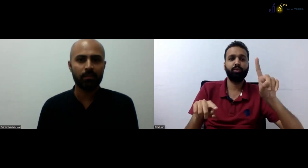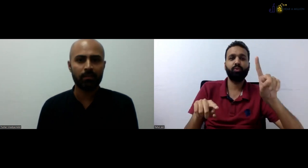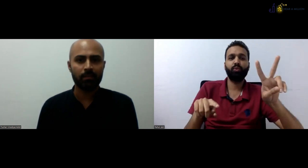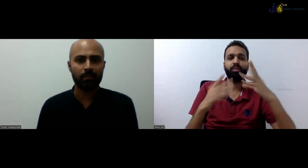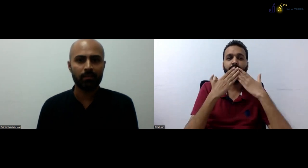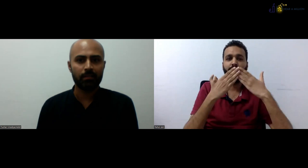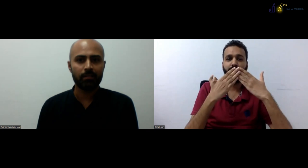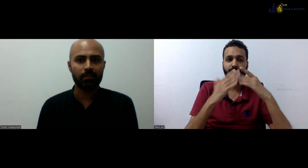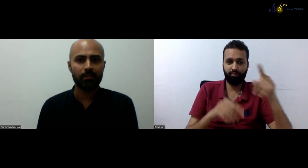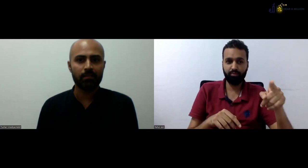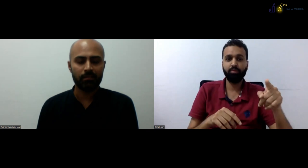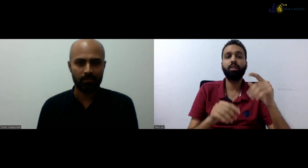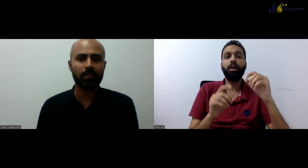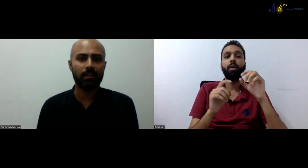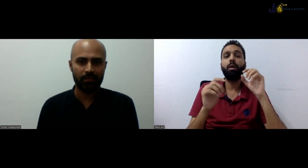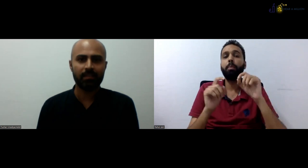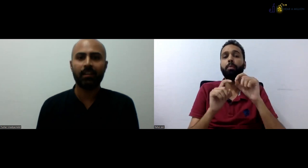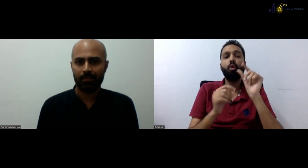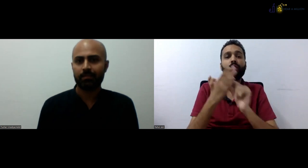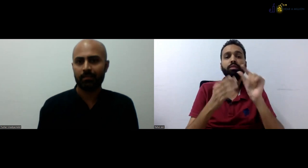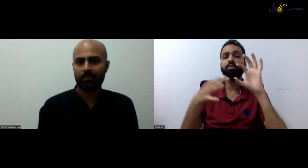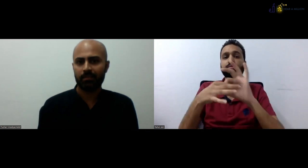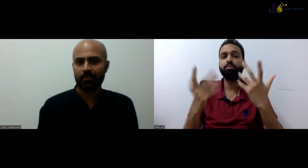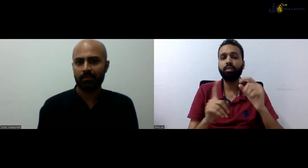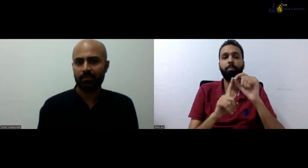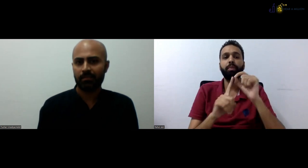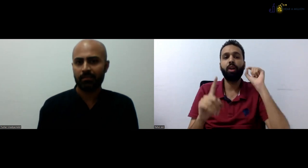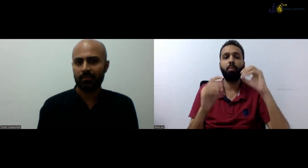So at Speaking Hands, we have KG212 schooling.